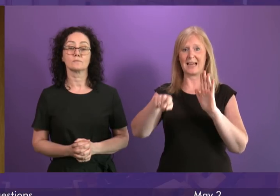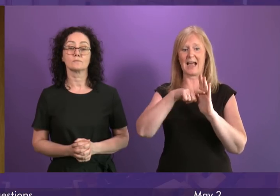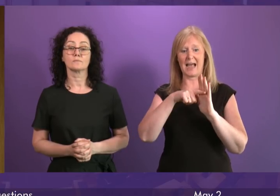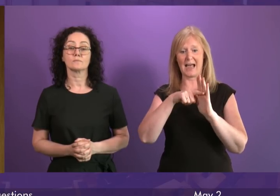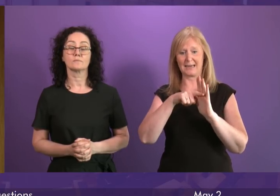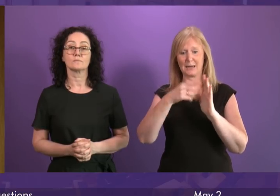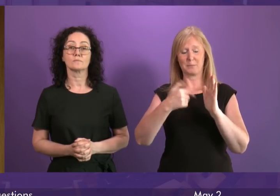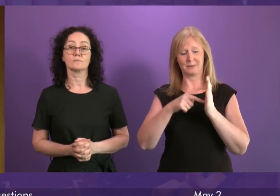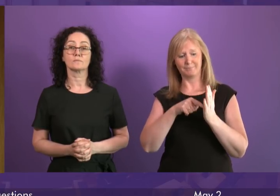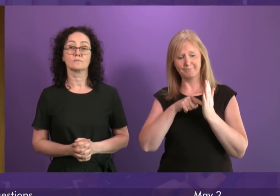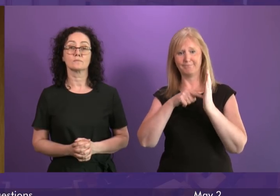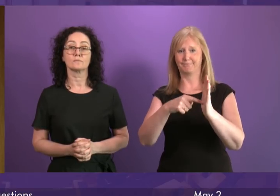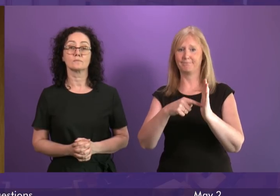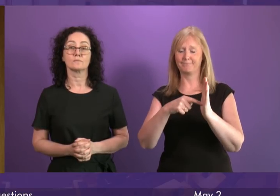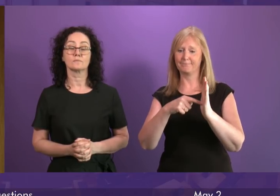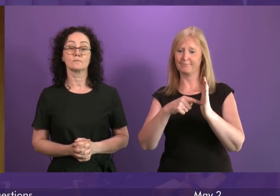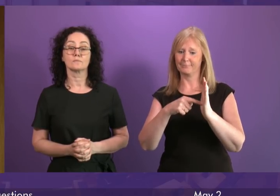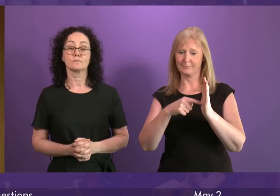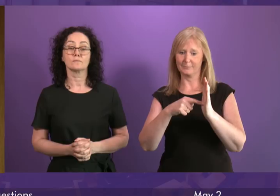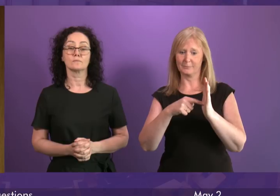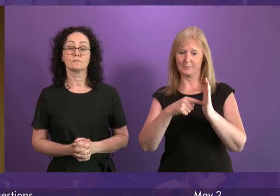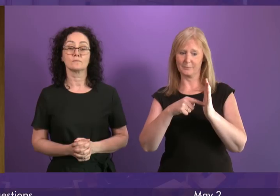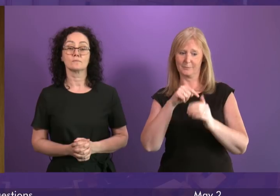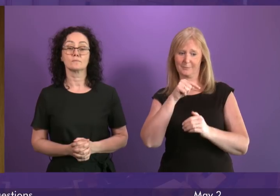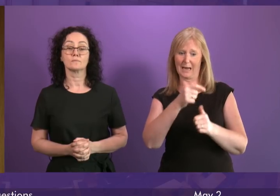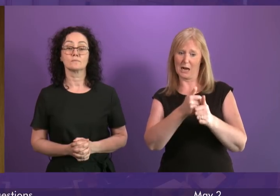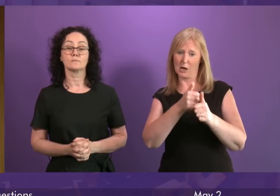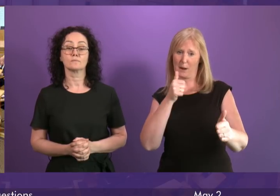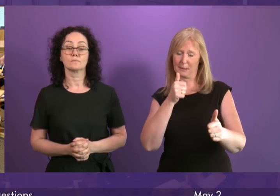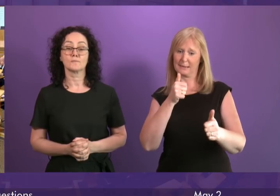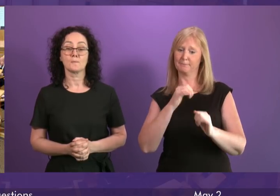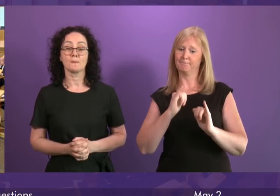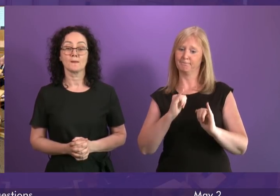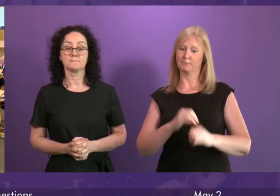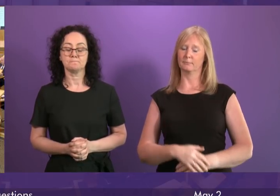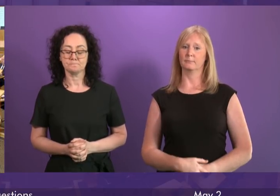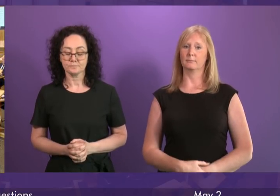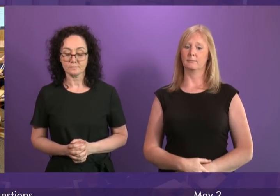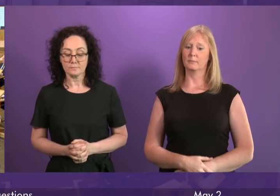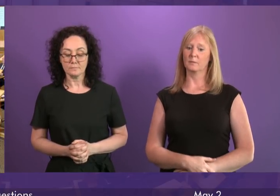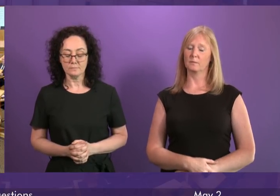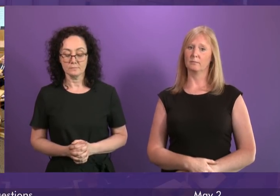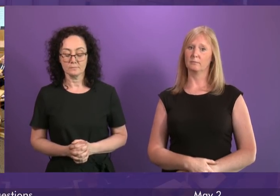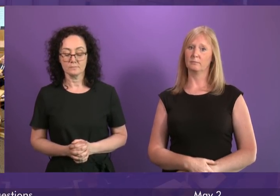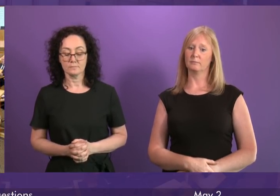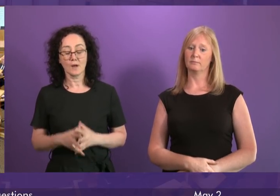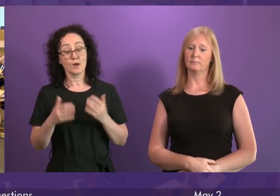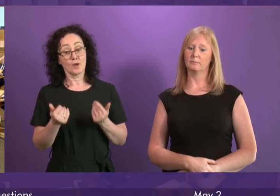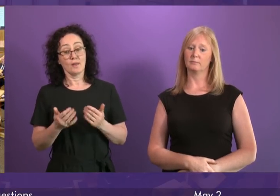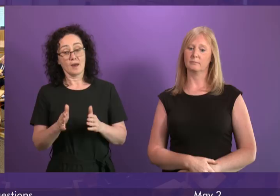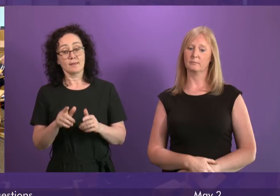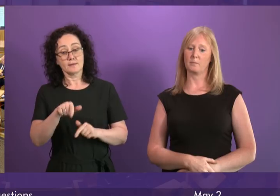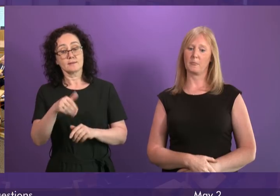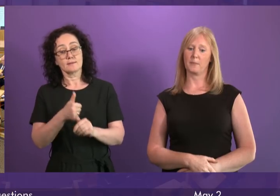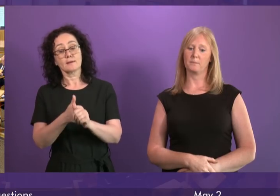highlighted by the demise of Healthcare Environmental? First Minister. Well, now that Healthcare Environmental